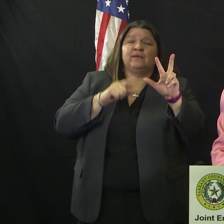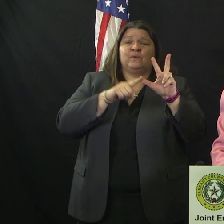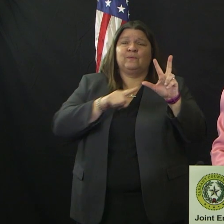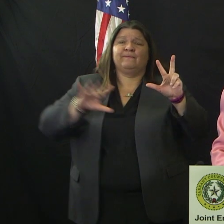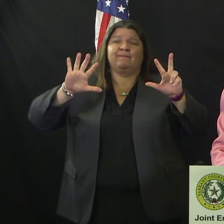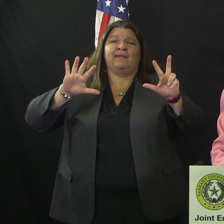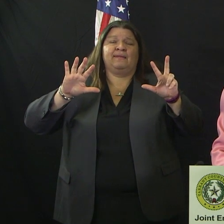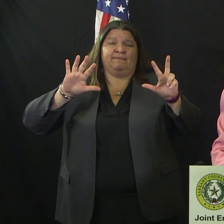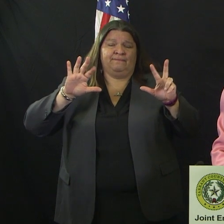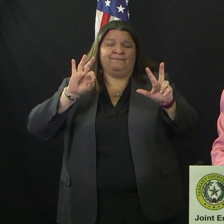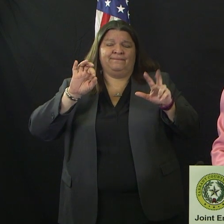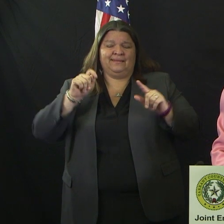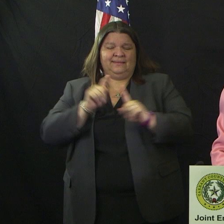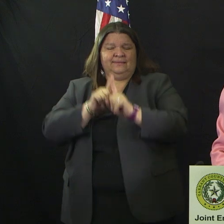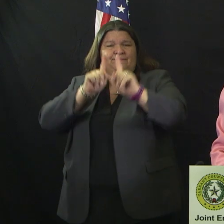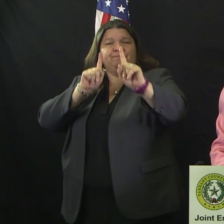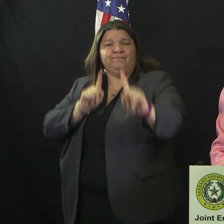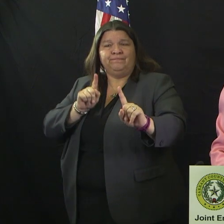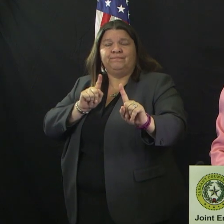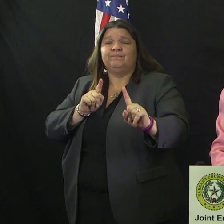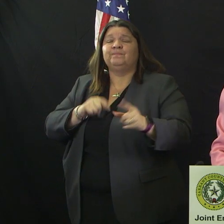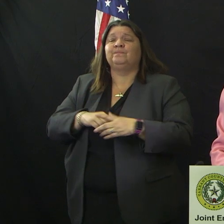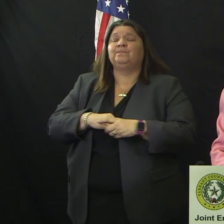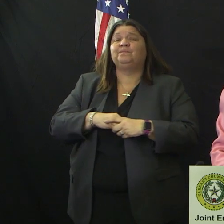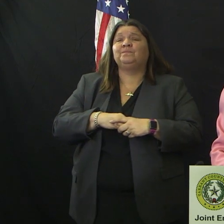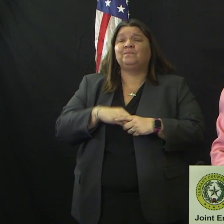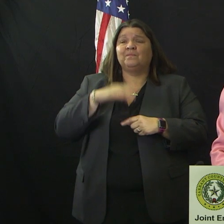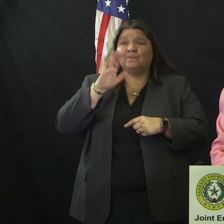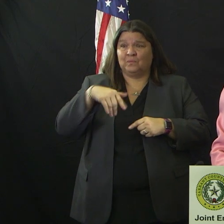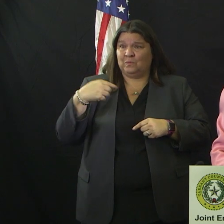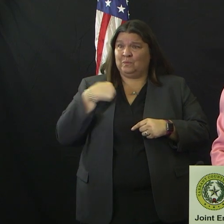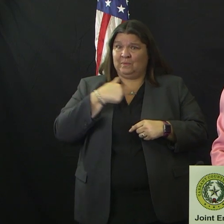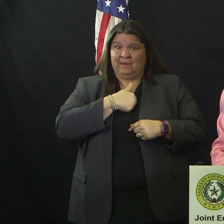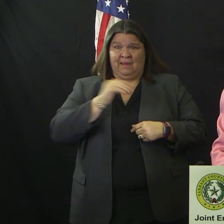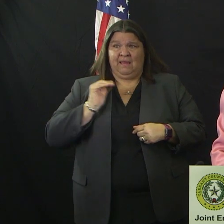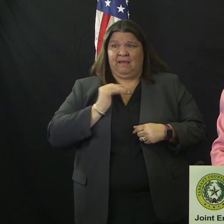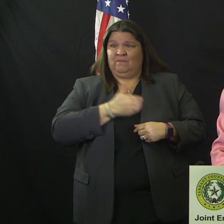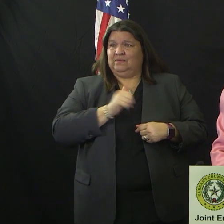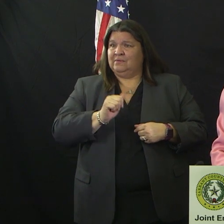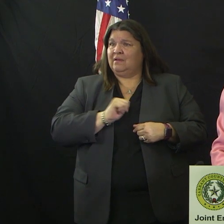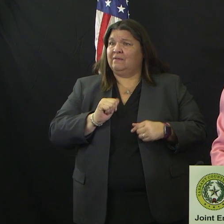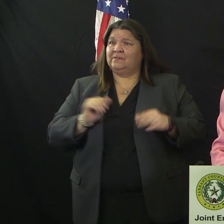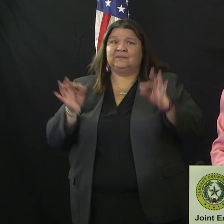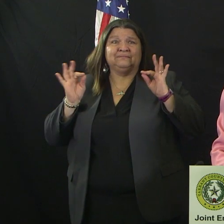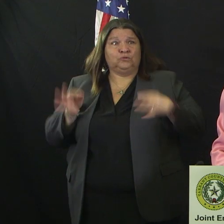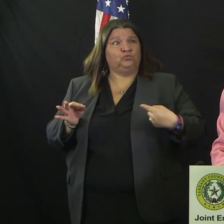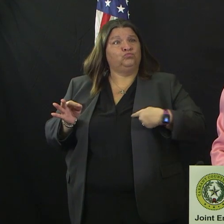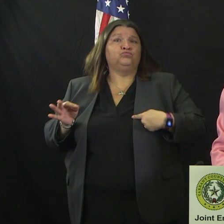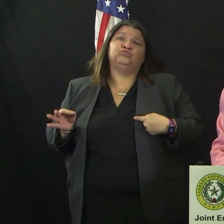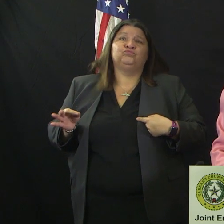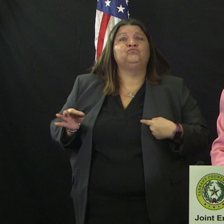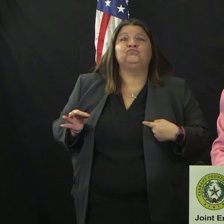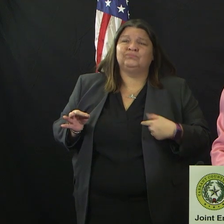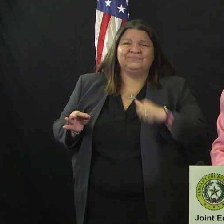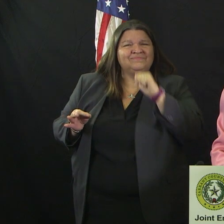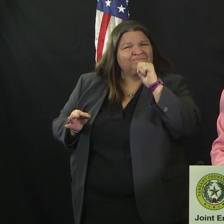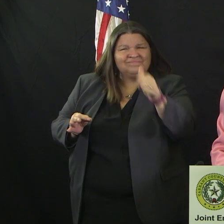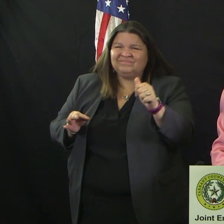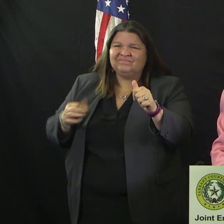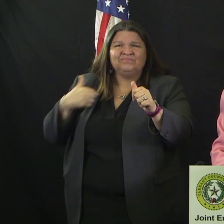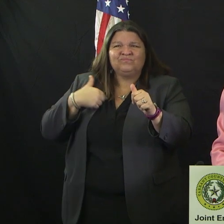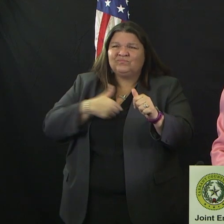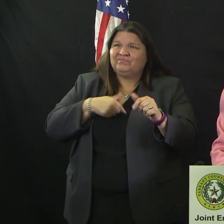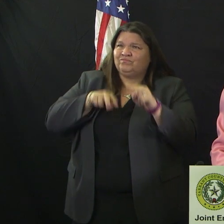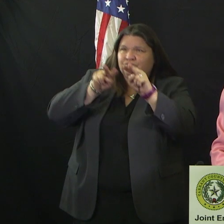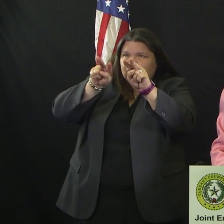are not doing this in a vacuum. We are listening closely to public health, to medical professionals, and to the CDC.